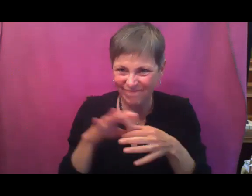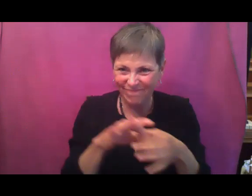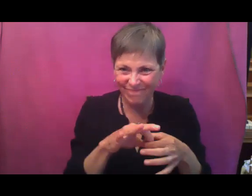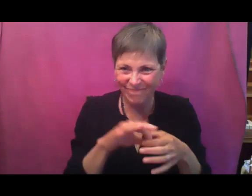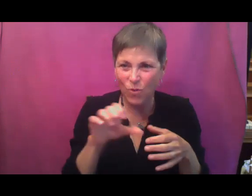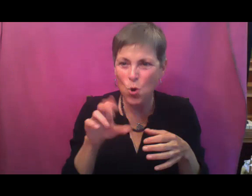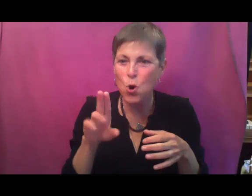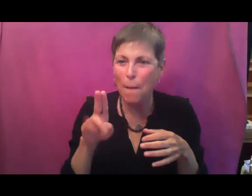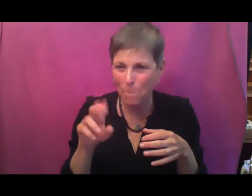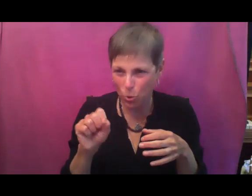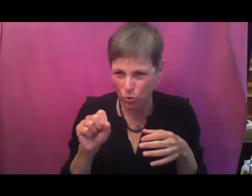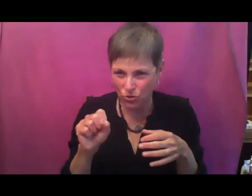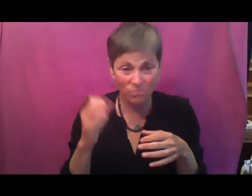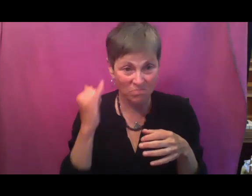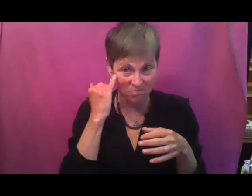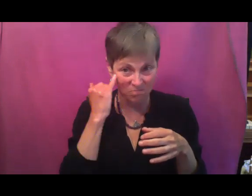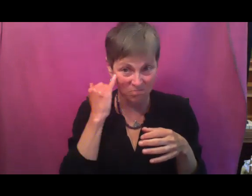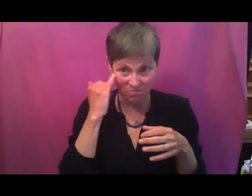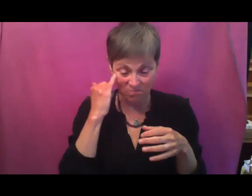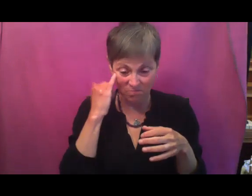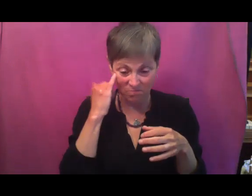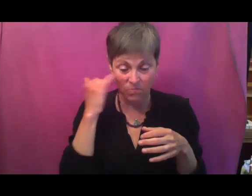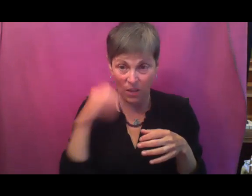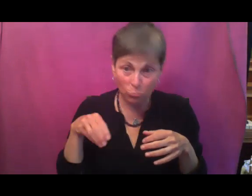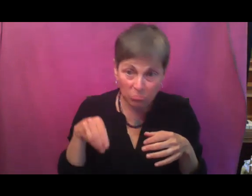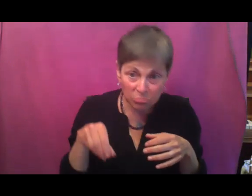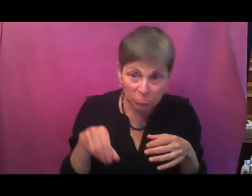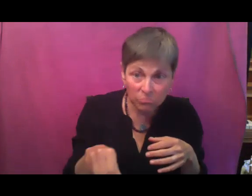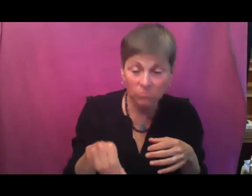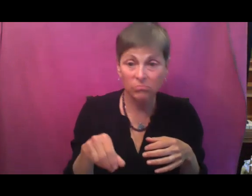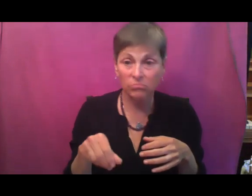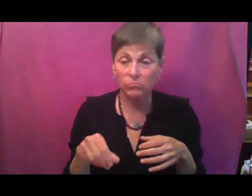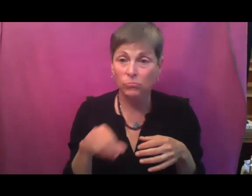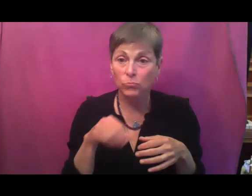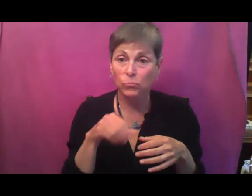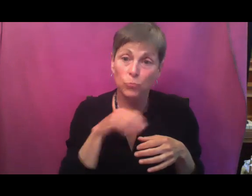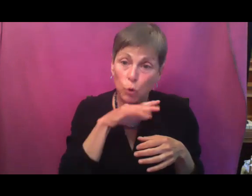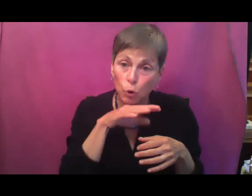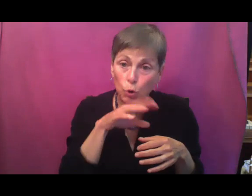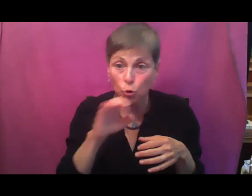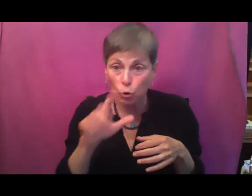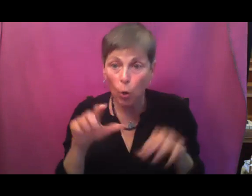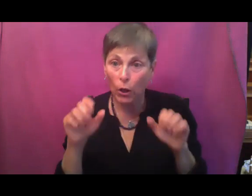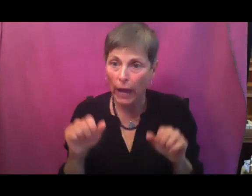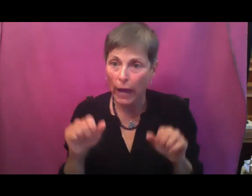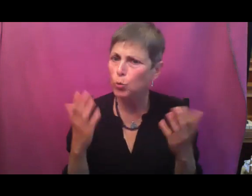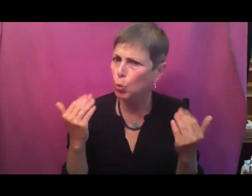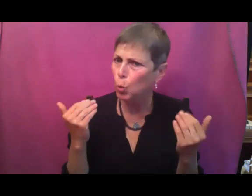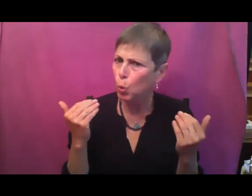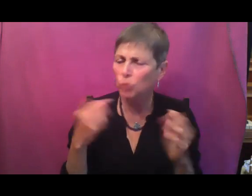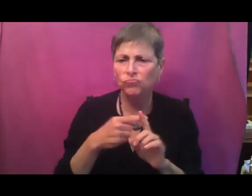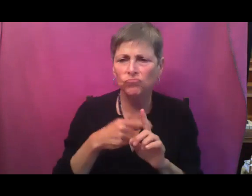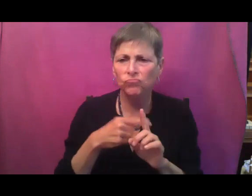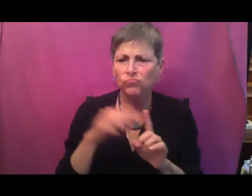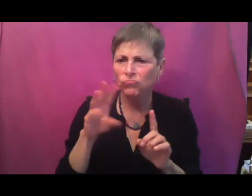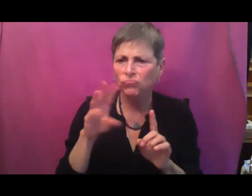germinate in a little cooler soil, like even 65, they can germinate, but the soil at that, the